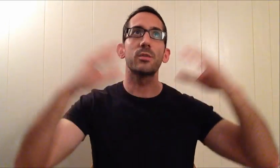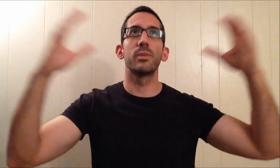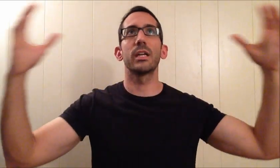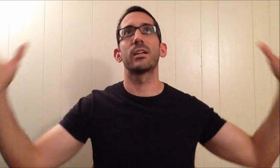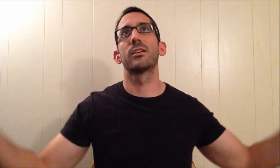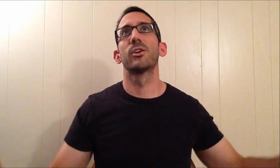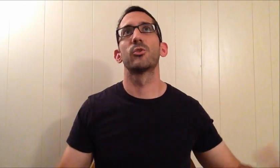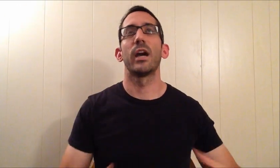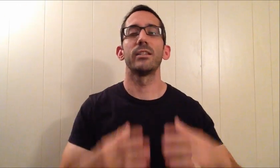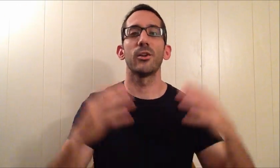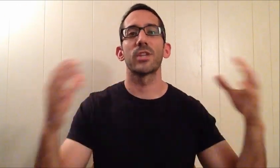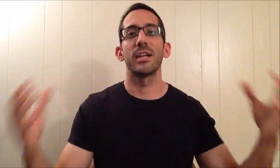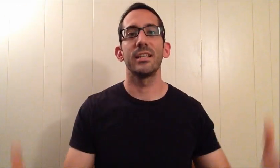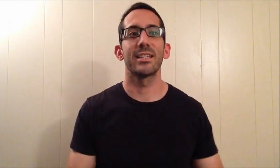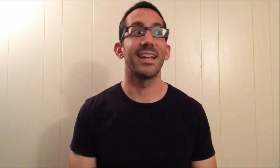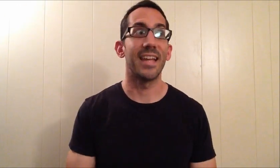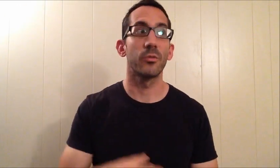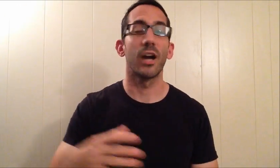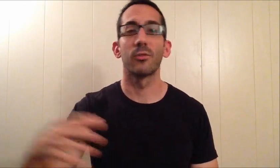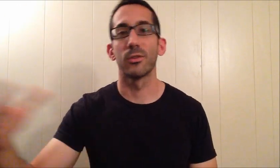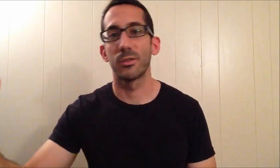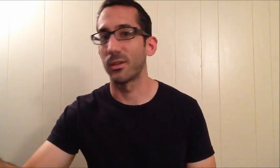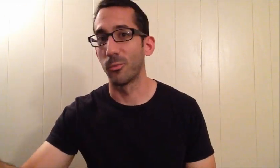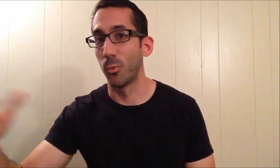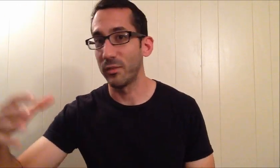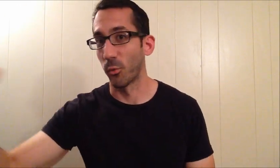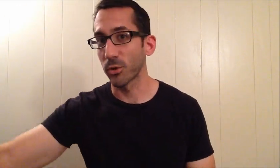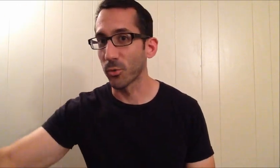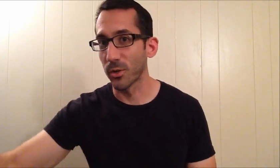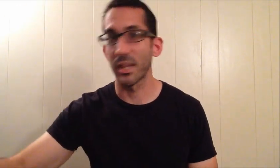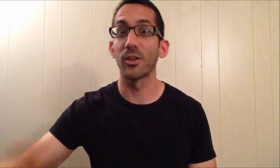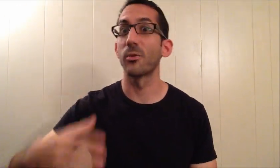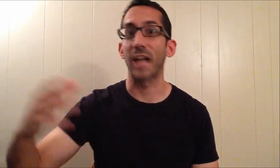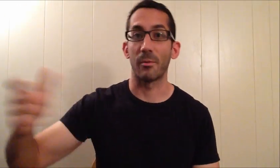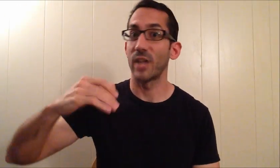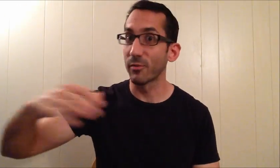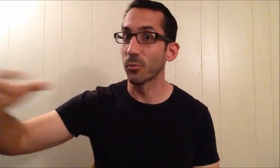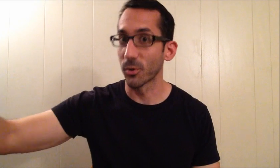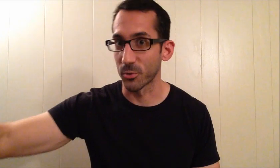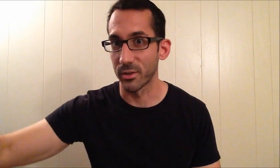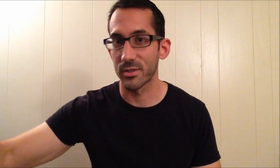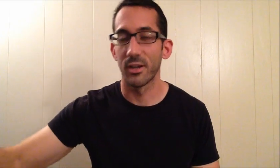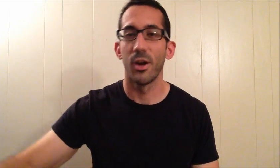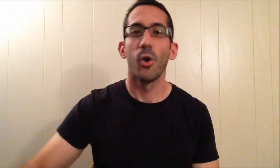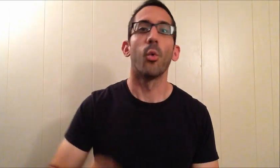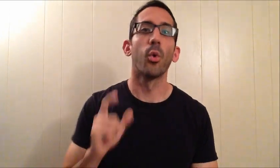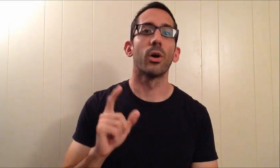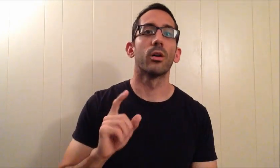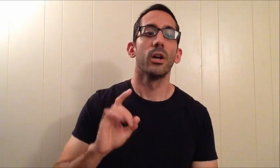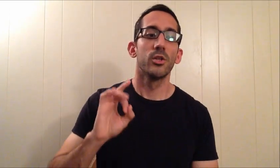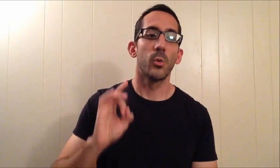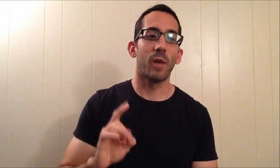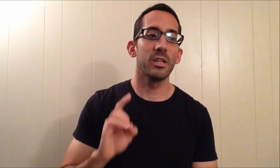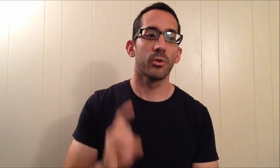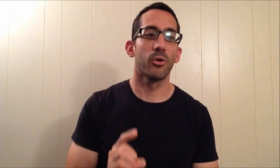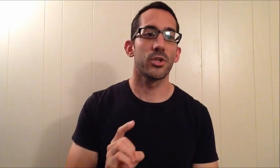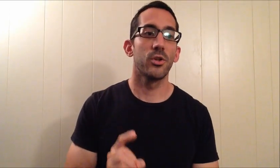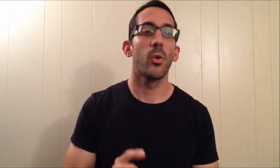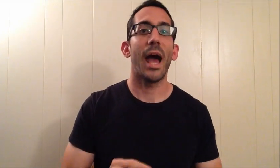these big, grandiose ideas that I never ever even worked towards, let alone accomplish, never worked towards? Or do you want to be the person who